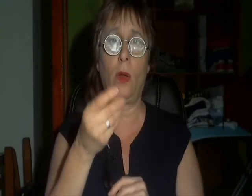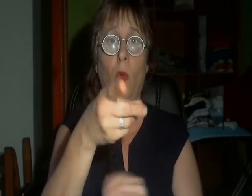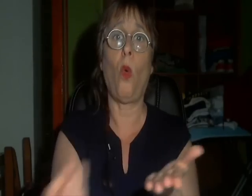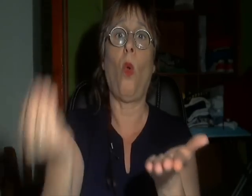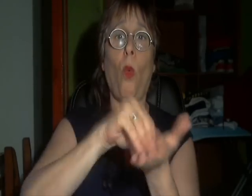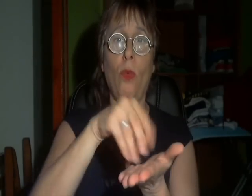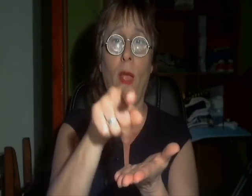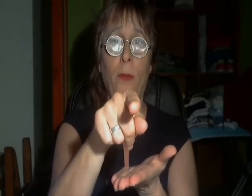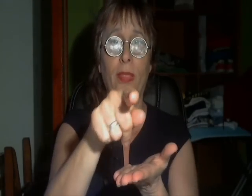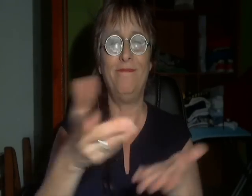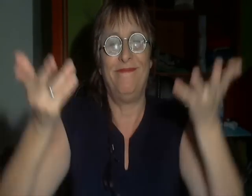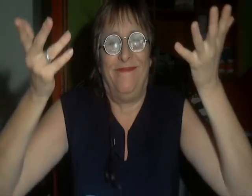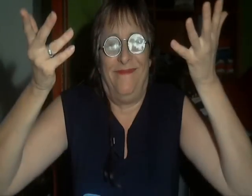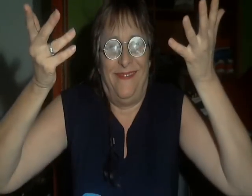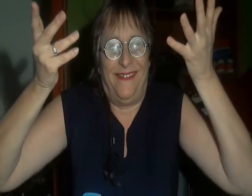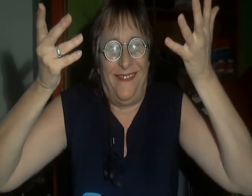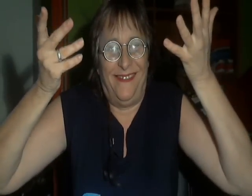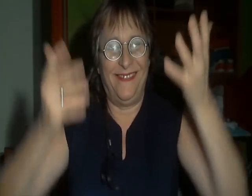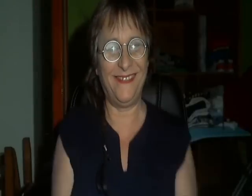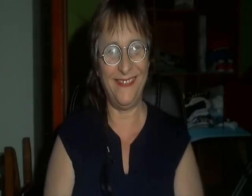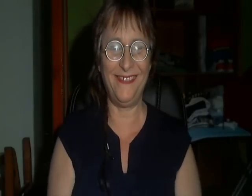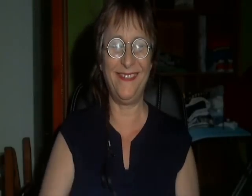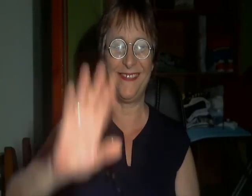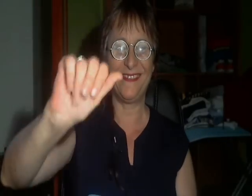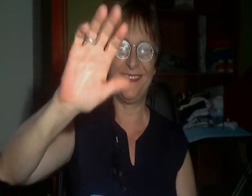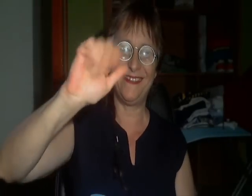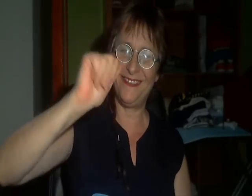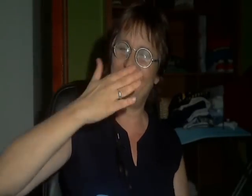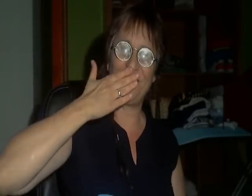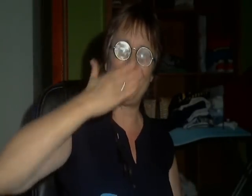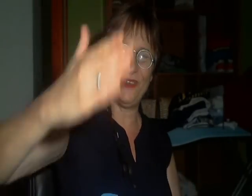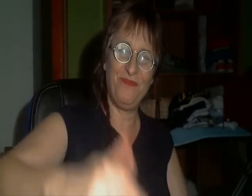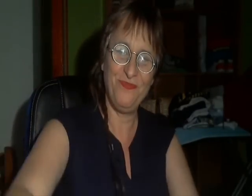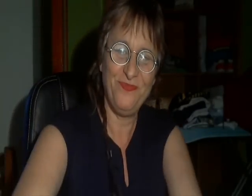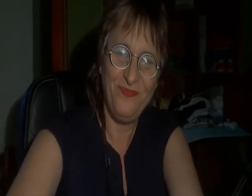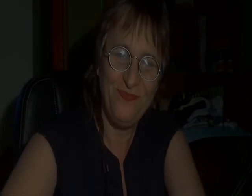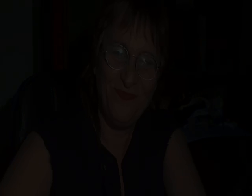Keep on! Roll yourches! Yeah! I Three!